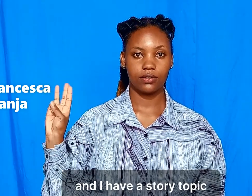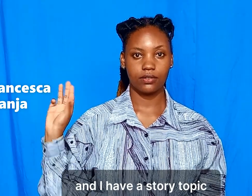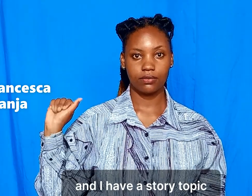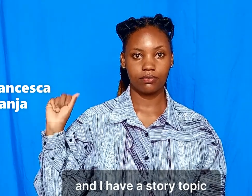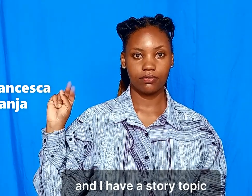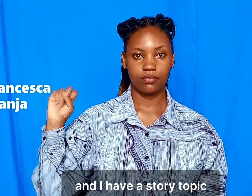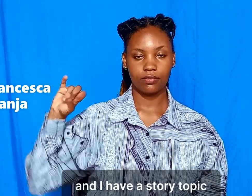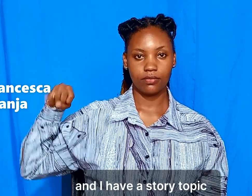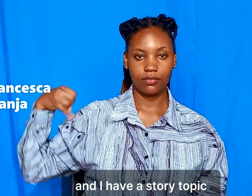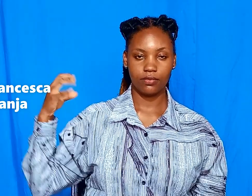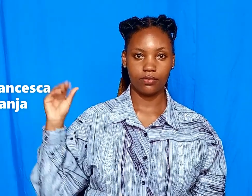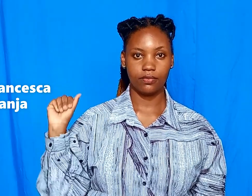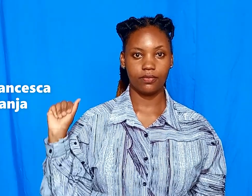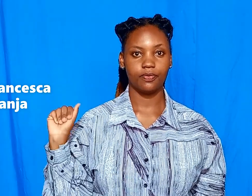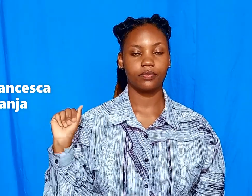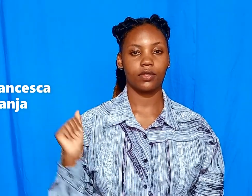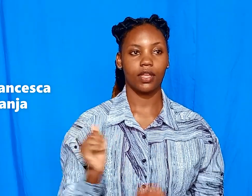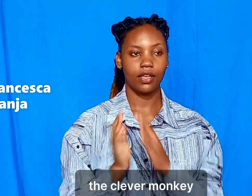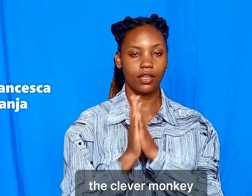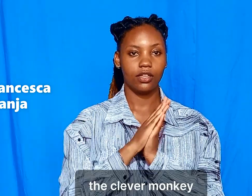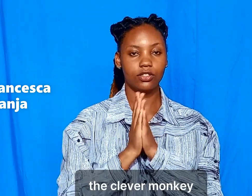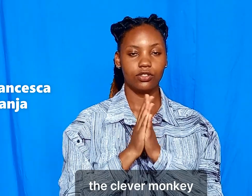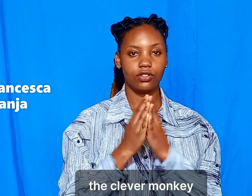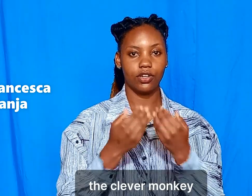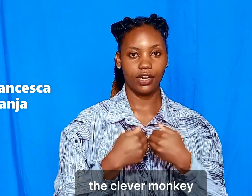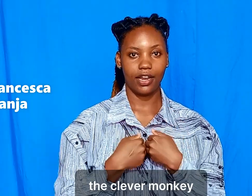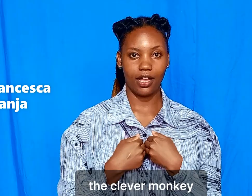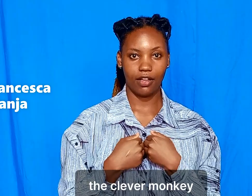topic, the clever monkey.